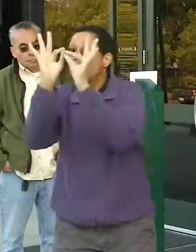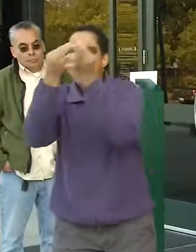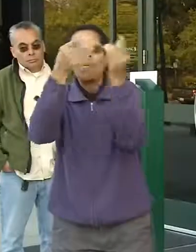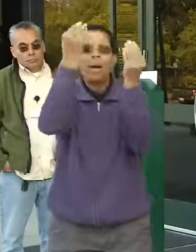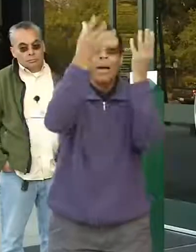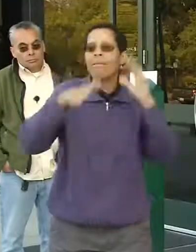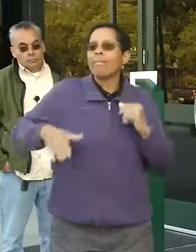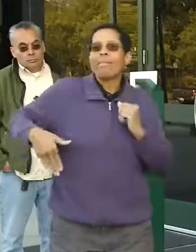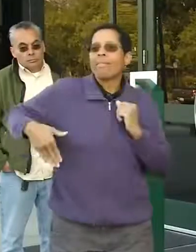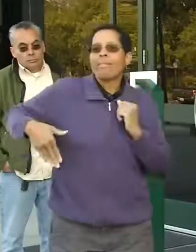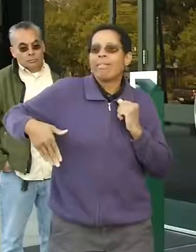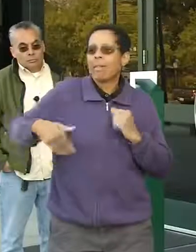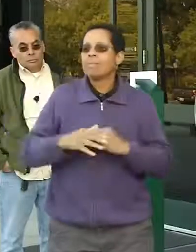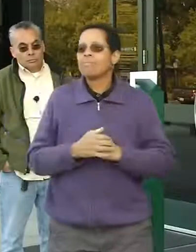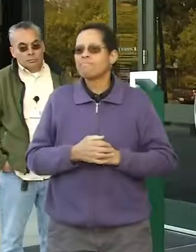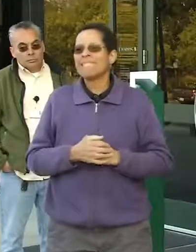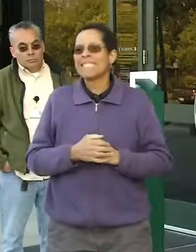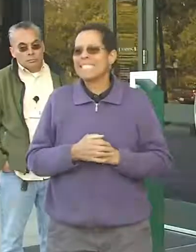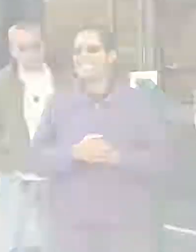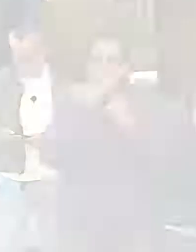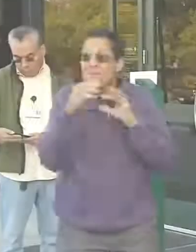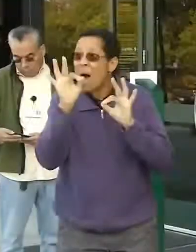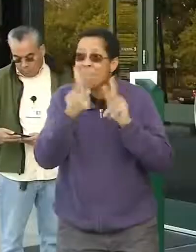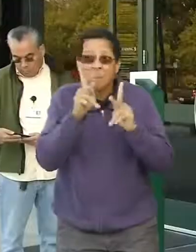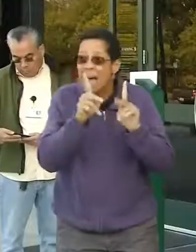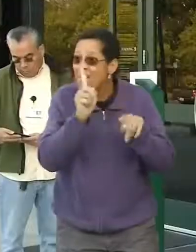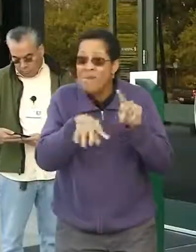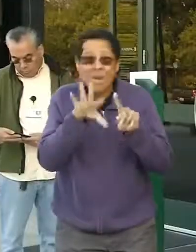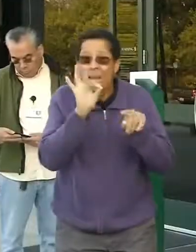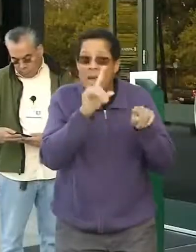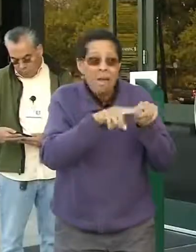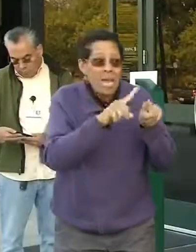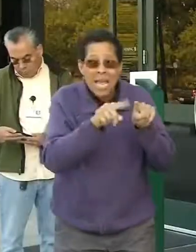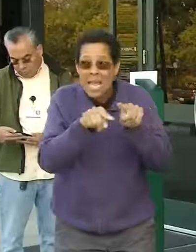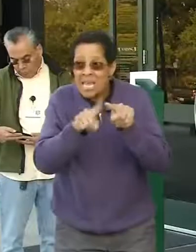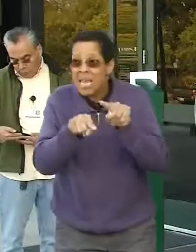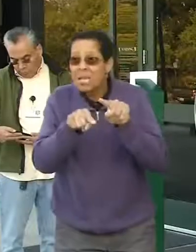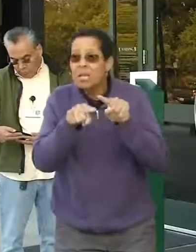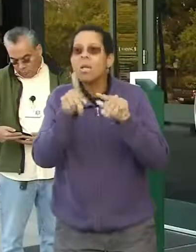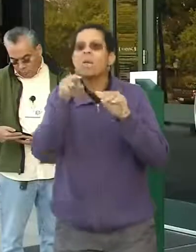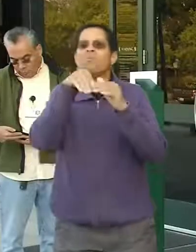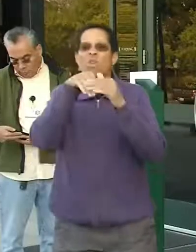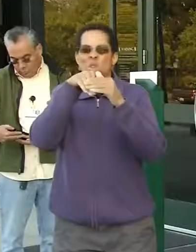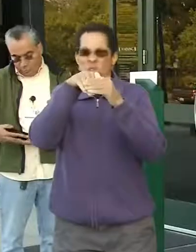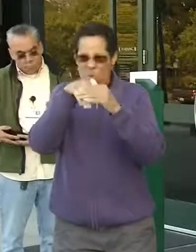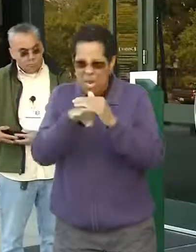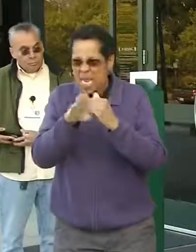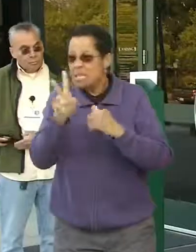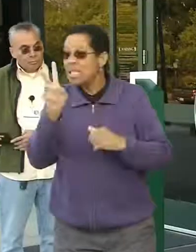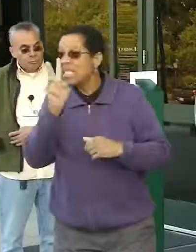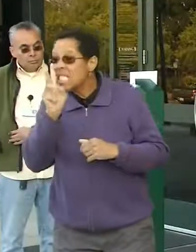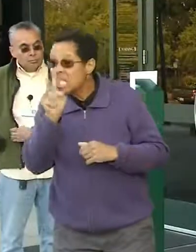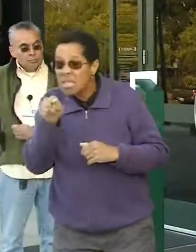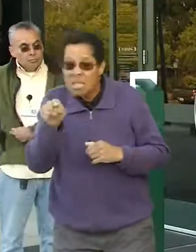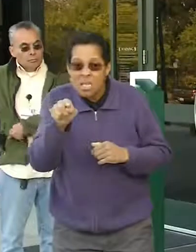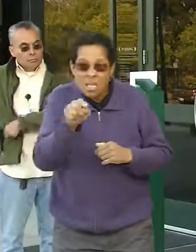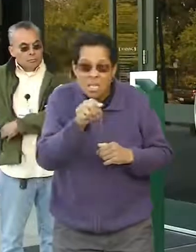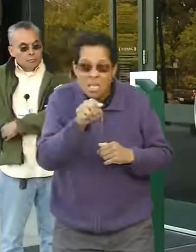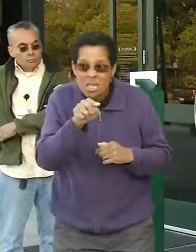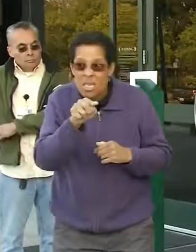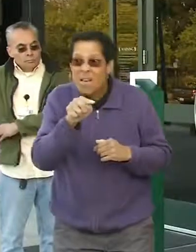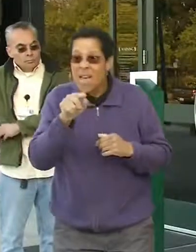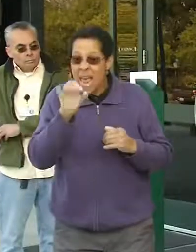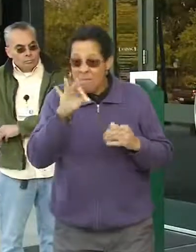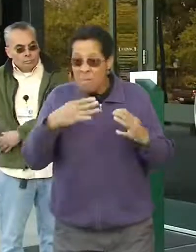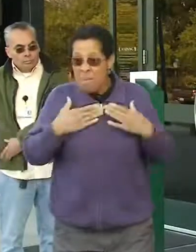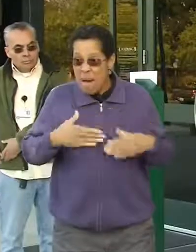463 are still outstanding. We're doing targeted searches. So we have teams of people who are going out searching for